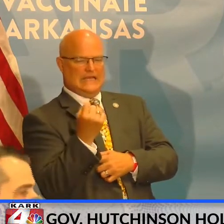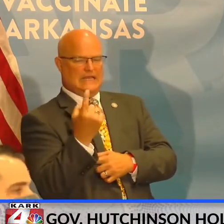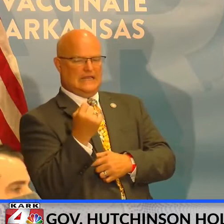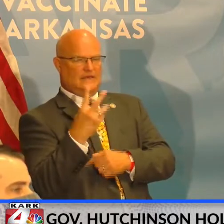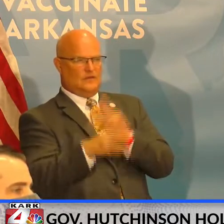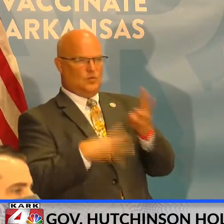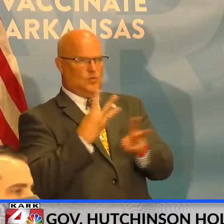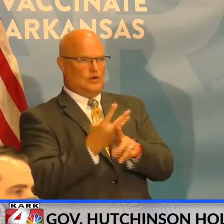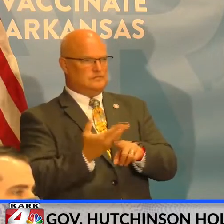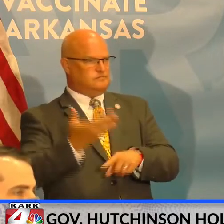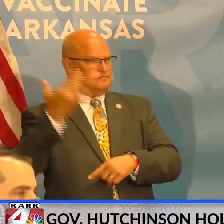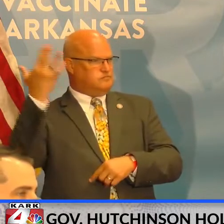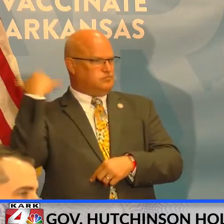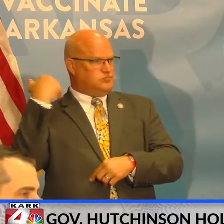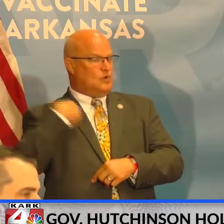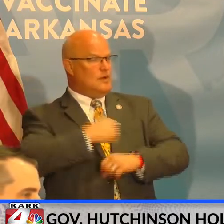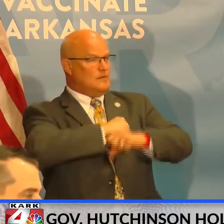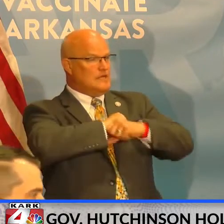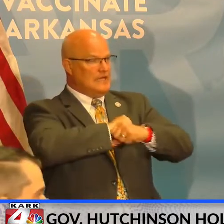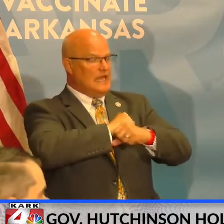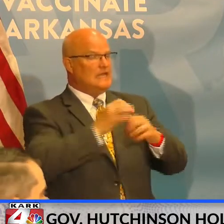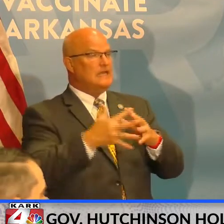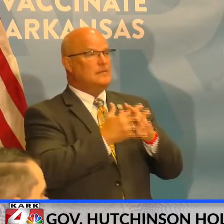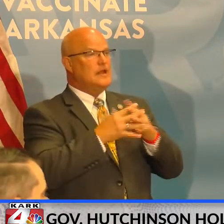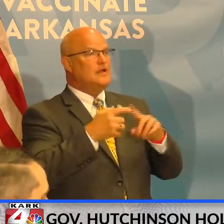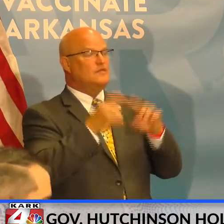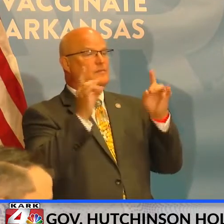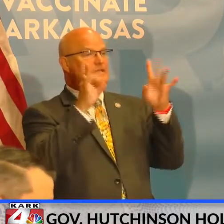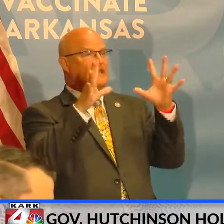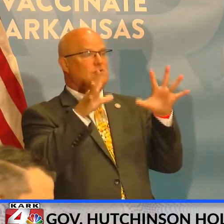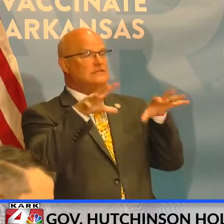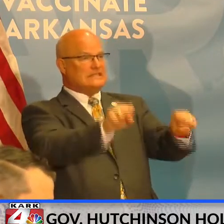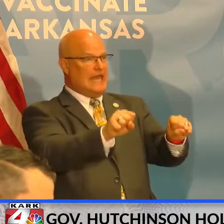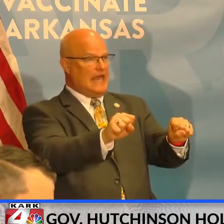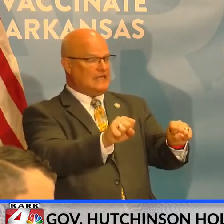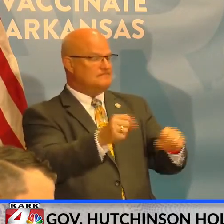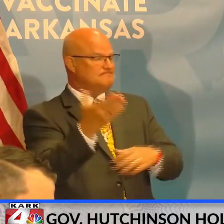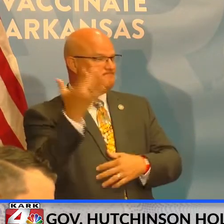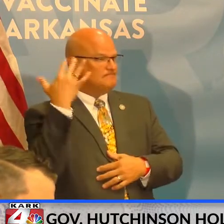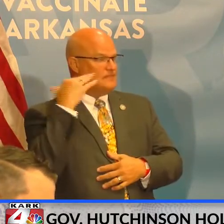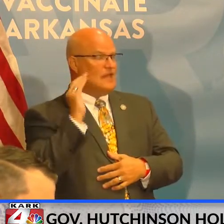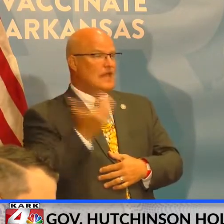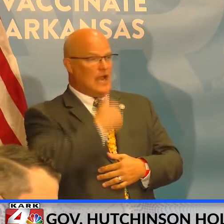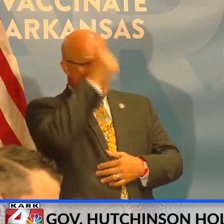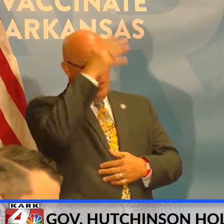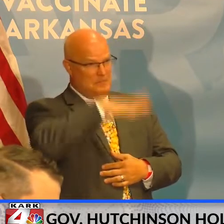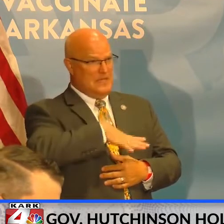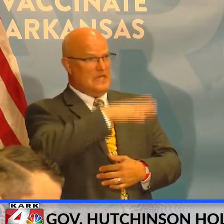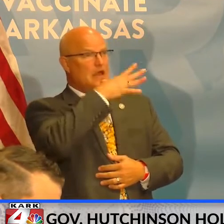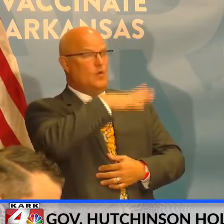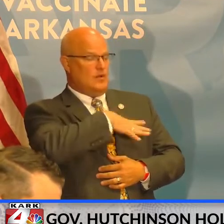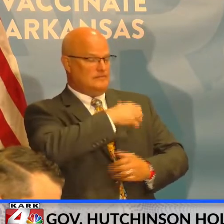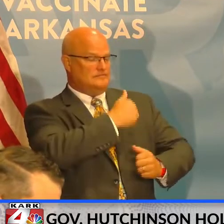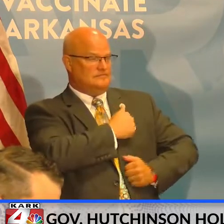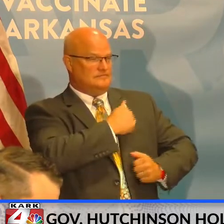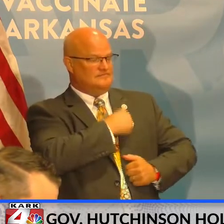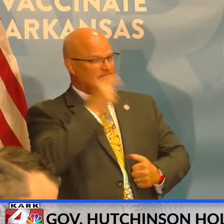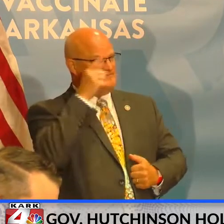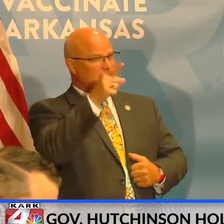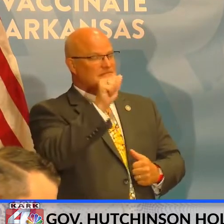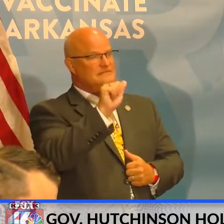we had to protect America from a terrorist attack. And what our men and women did in Afghanistan